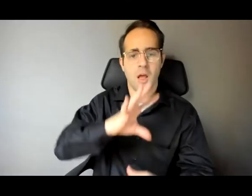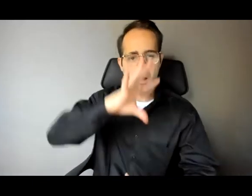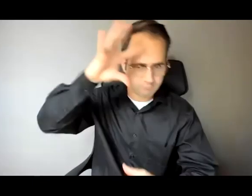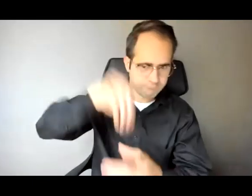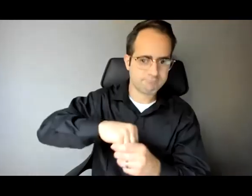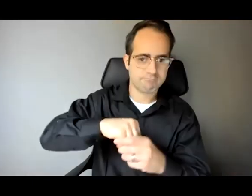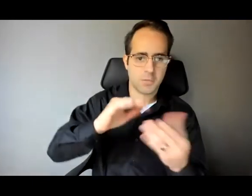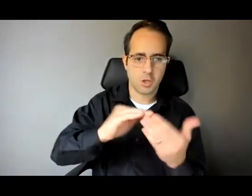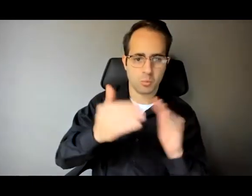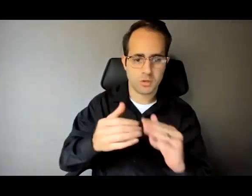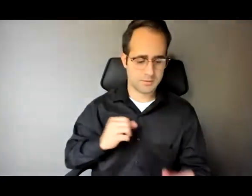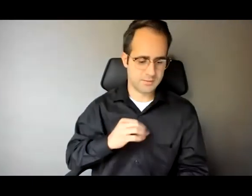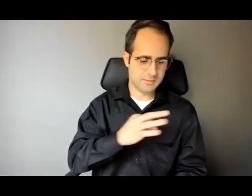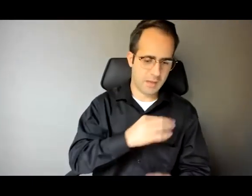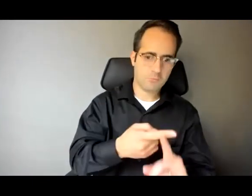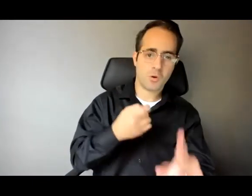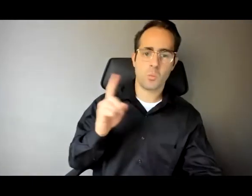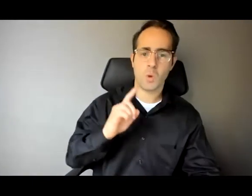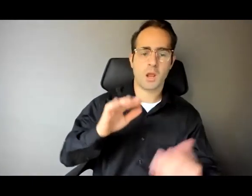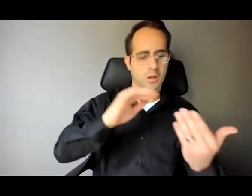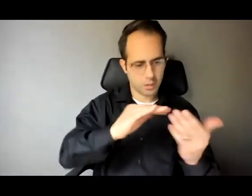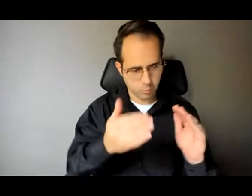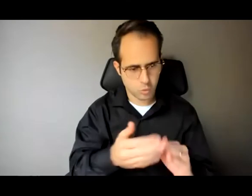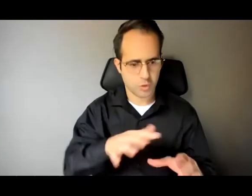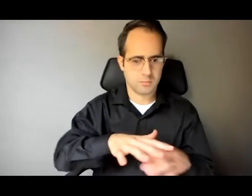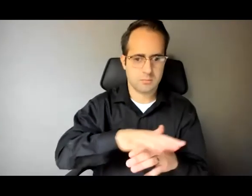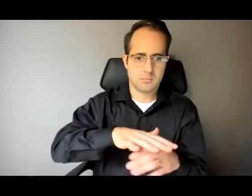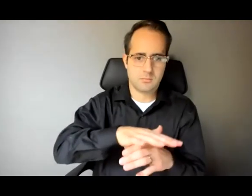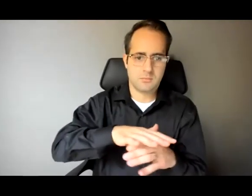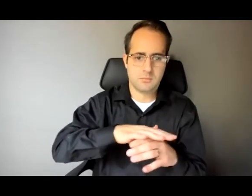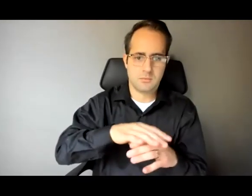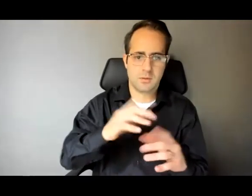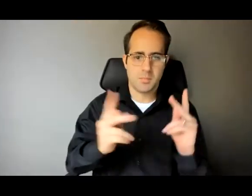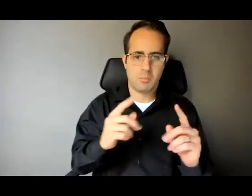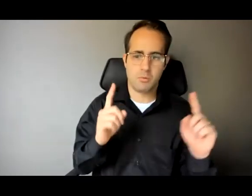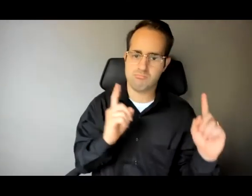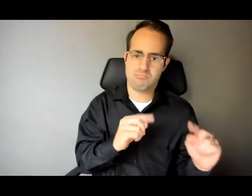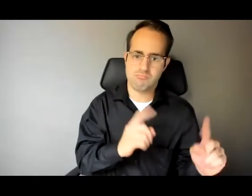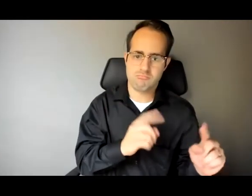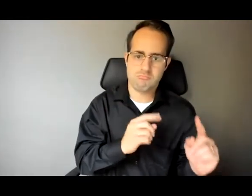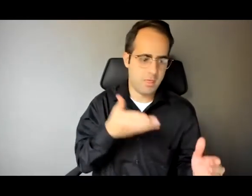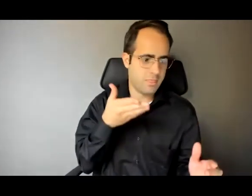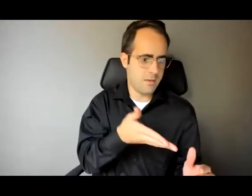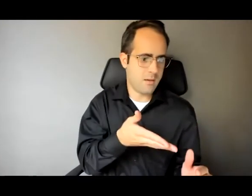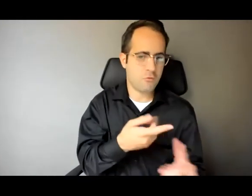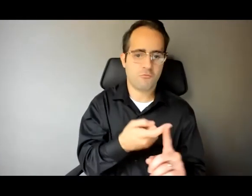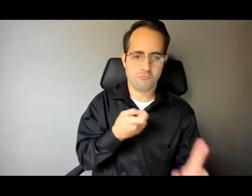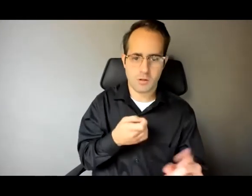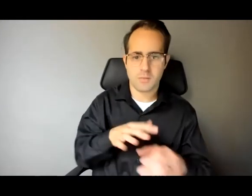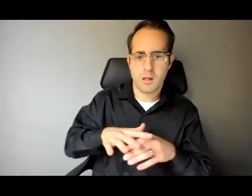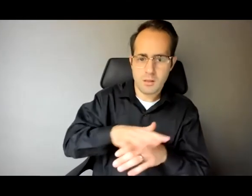the community and they have people showing up there that are of and from the community and it's sometimes communities